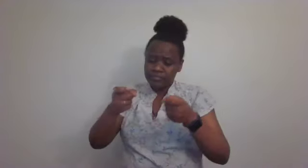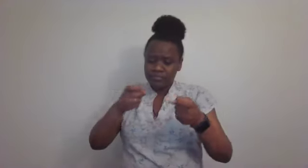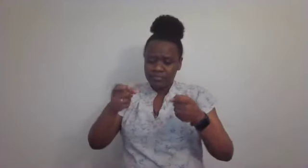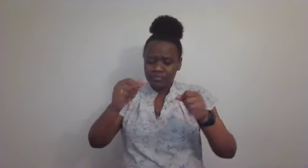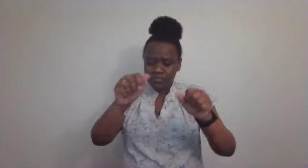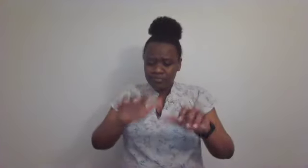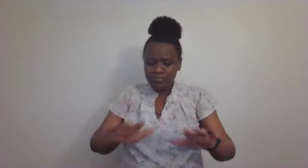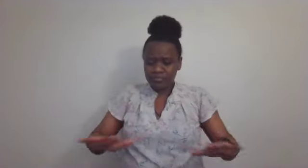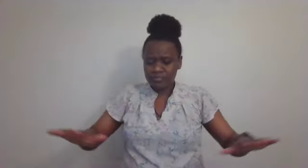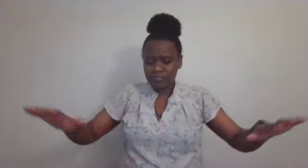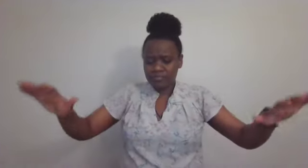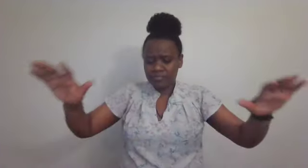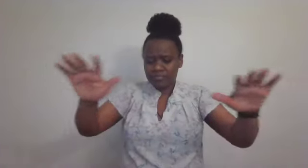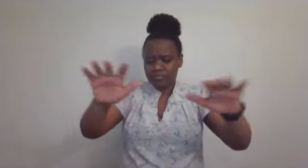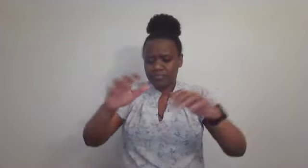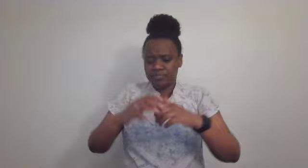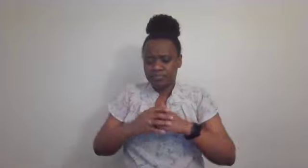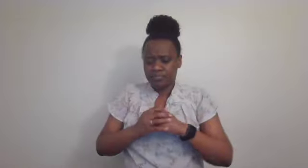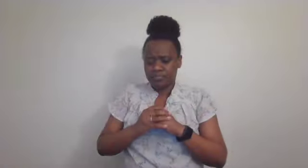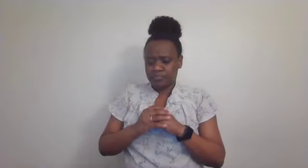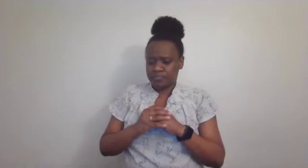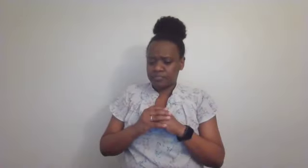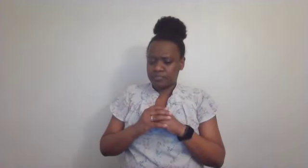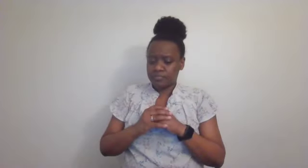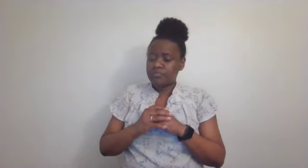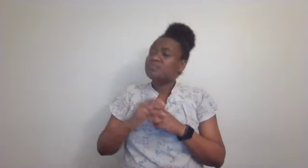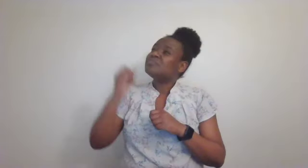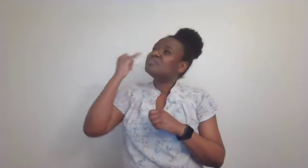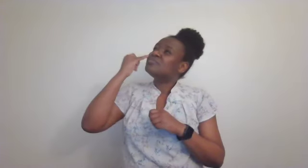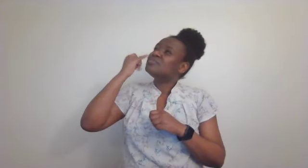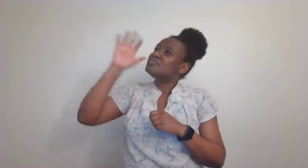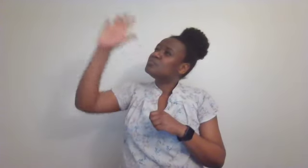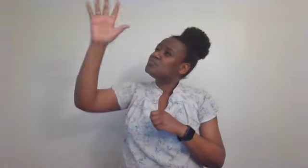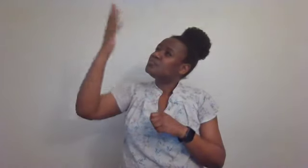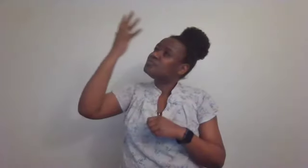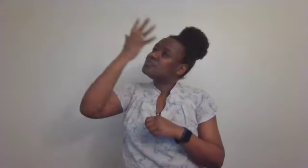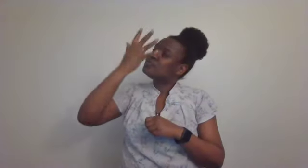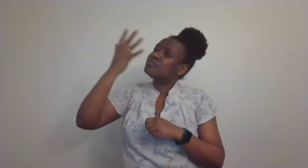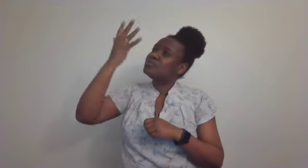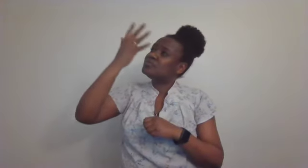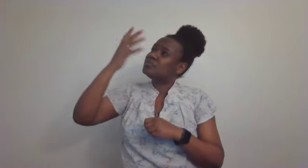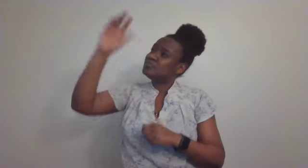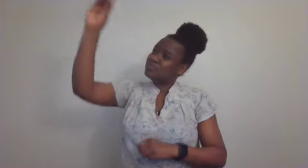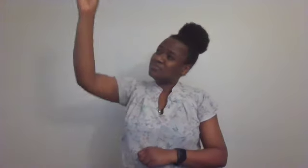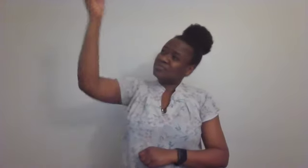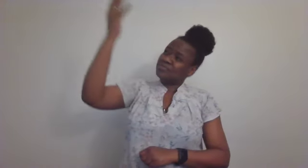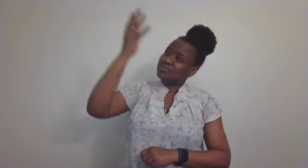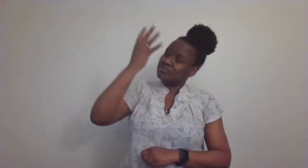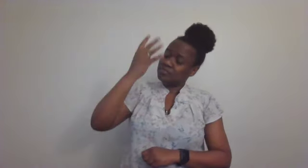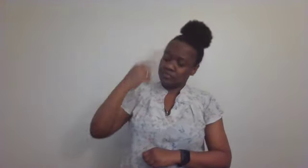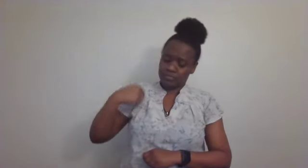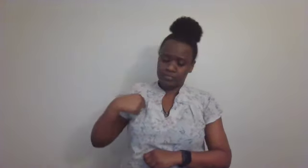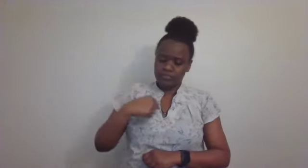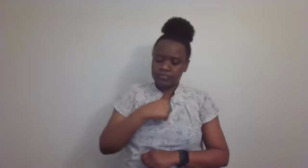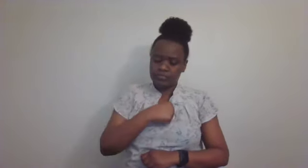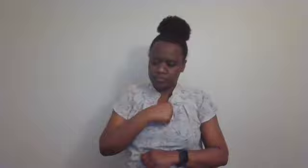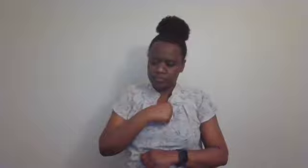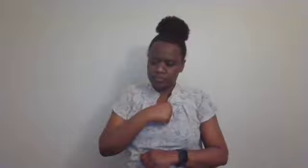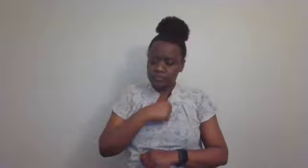O Lord of hosts restore us if your face shine